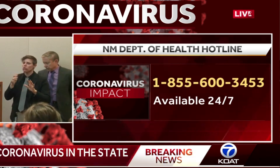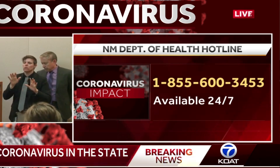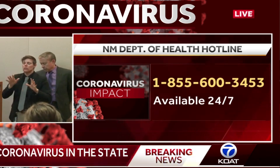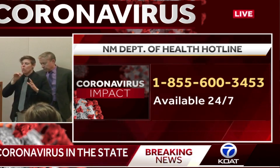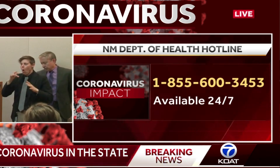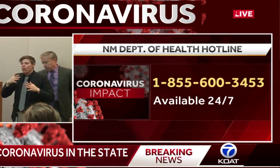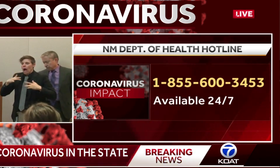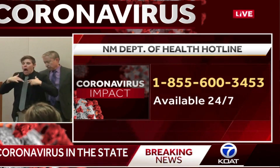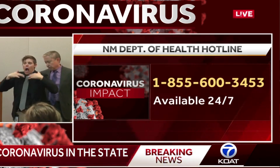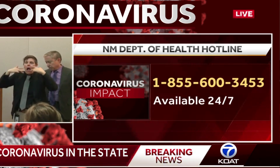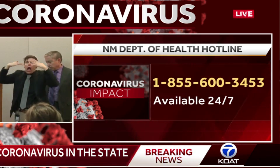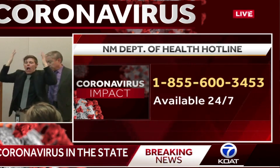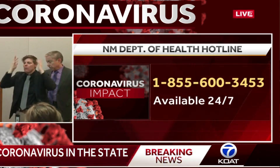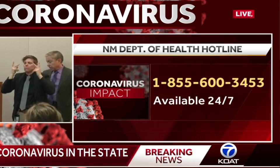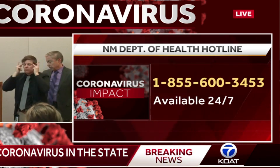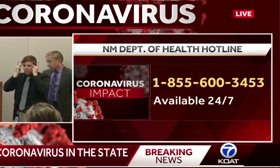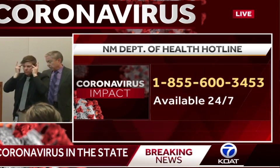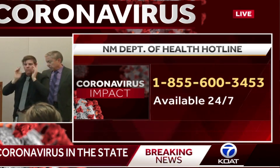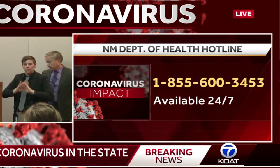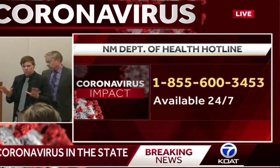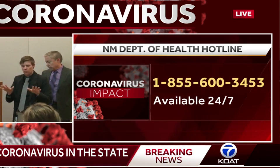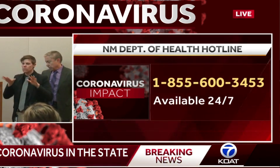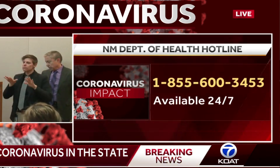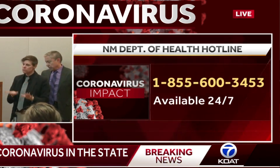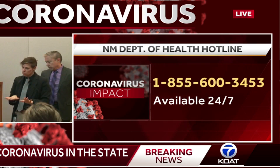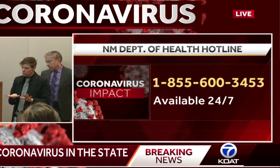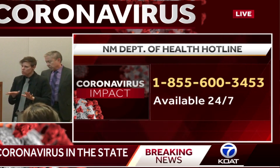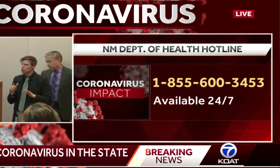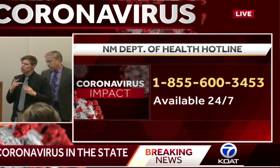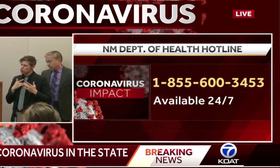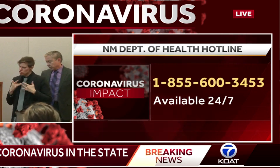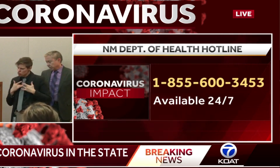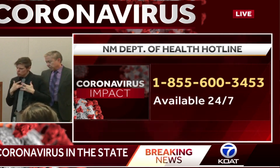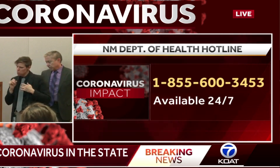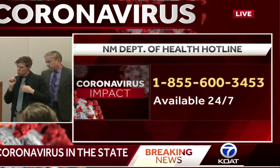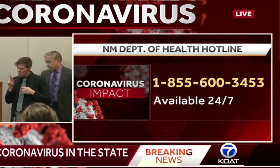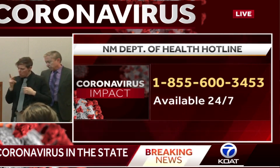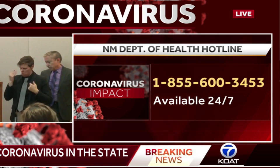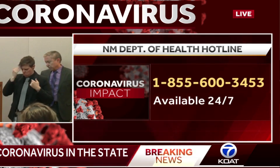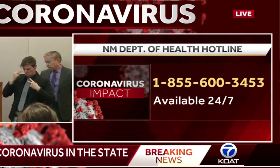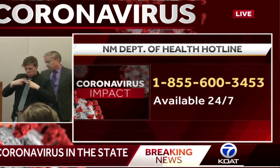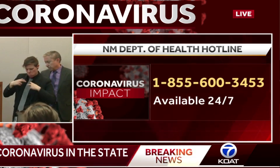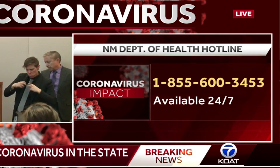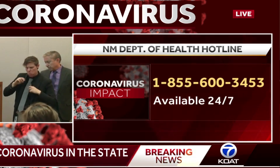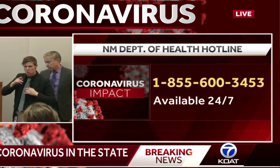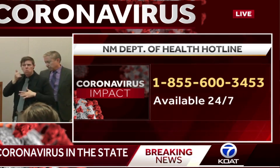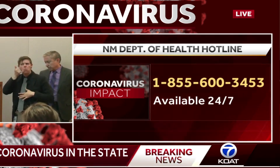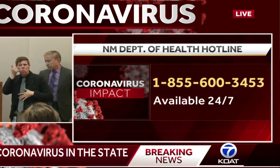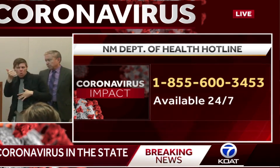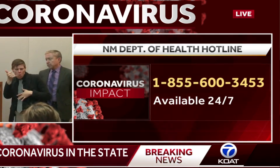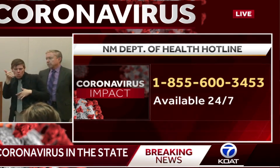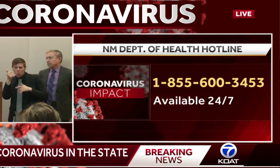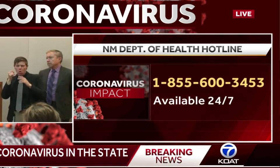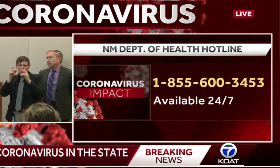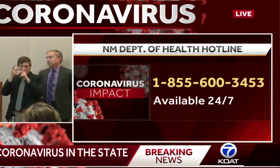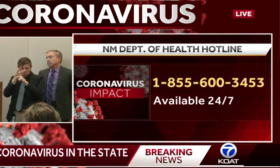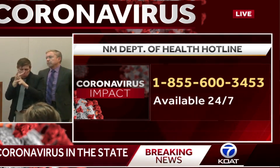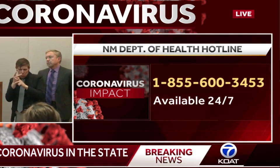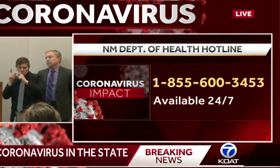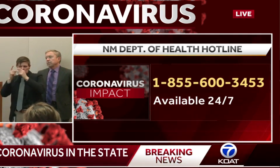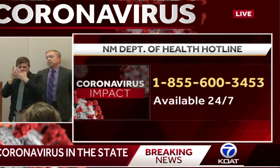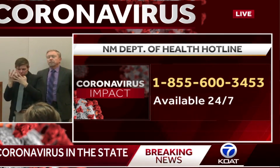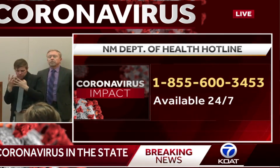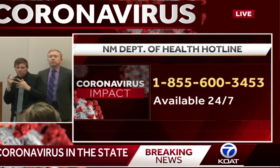panicked. People should be concerned and aware and should feel like we care about their challenges